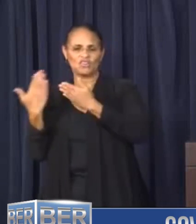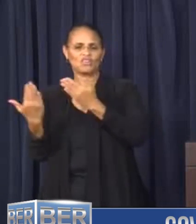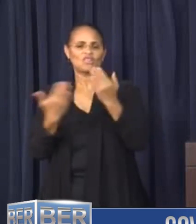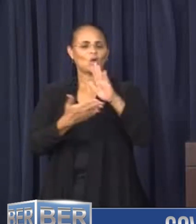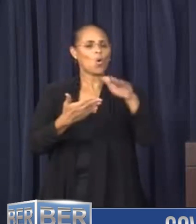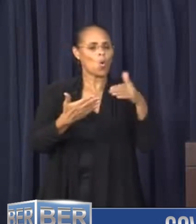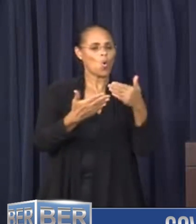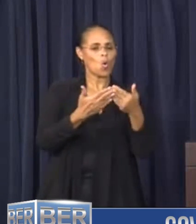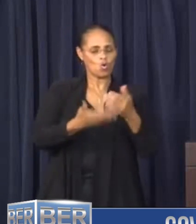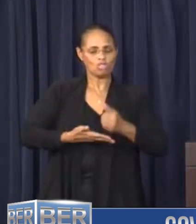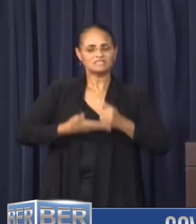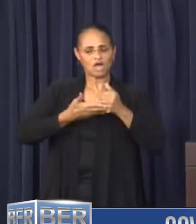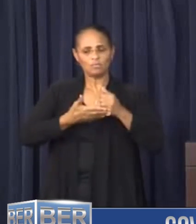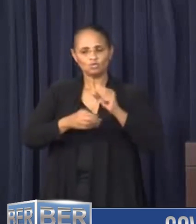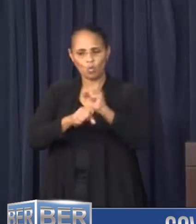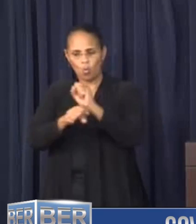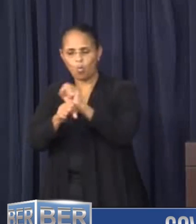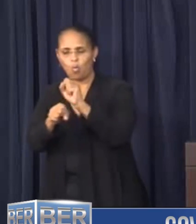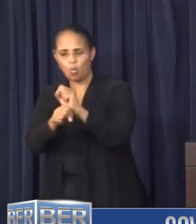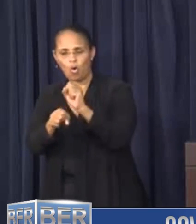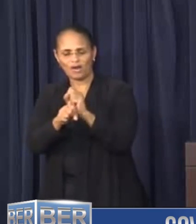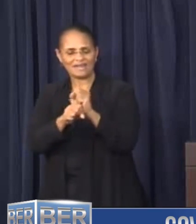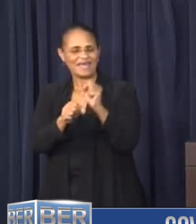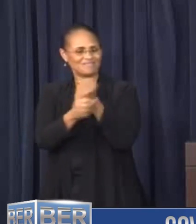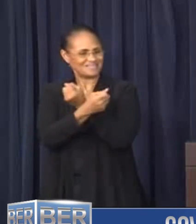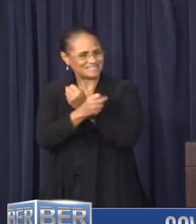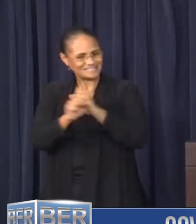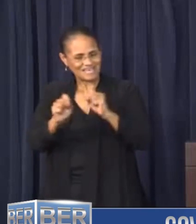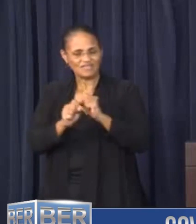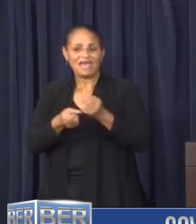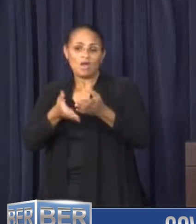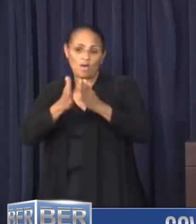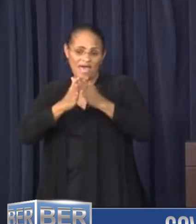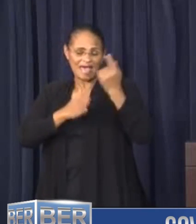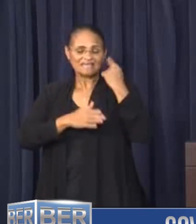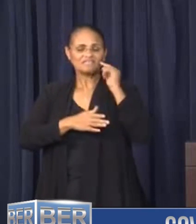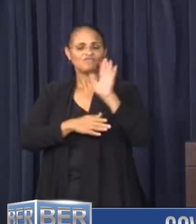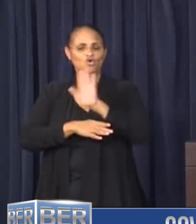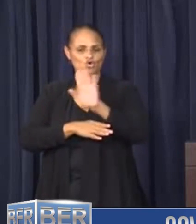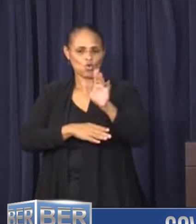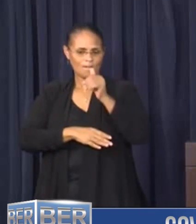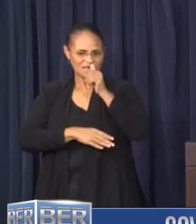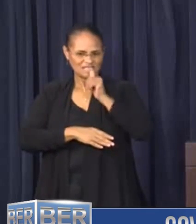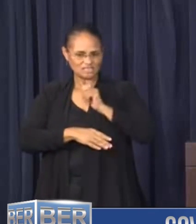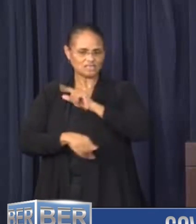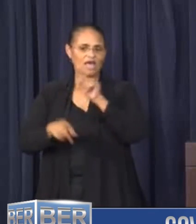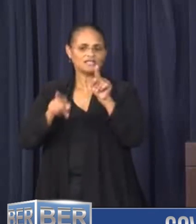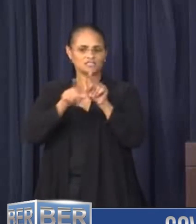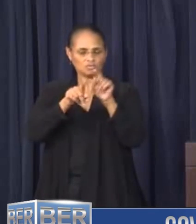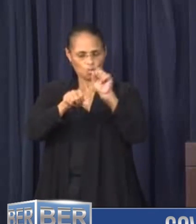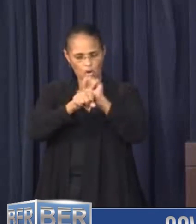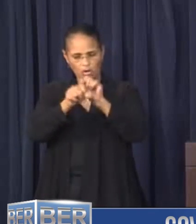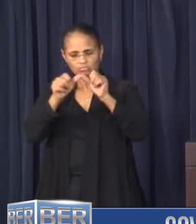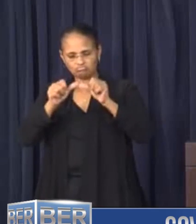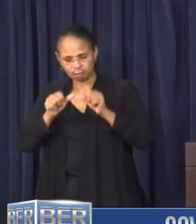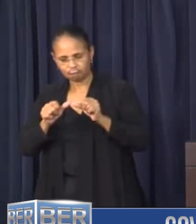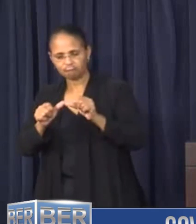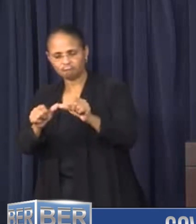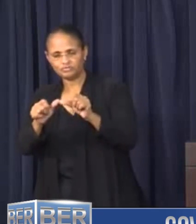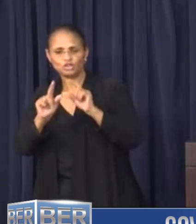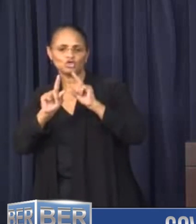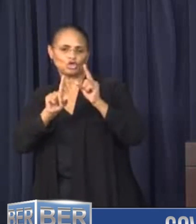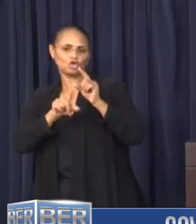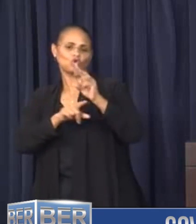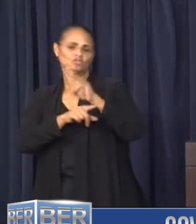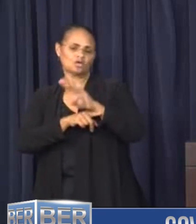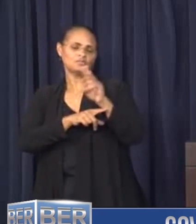done efficiently and safely and ask for the public's patience as work continues. Residents can visit the Belco website